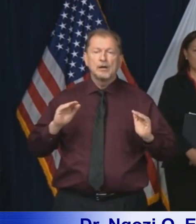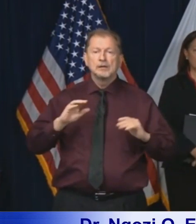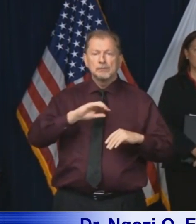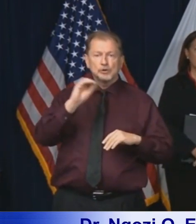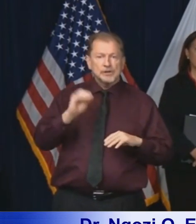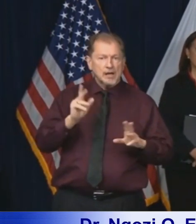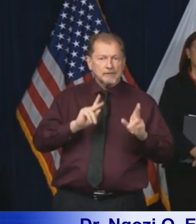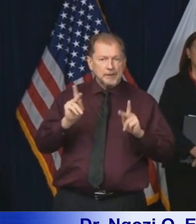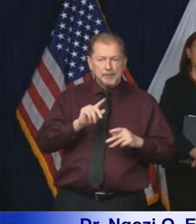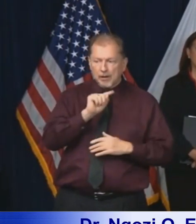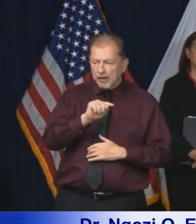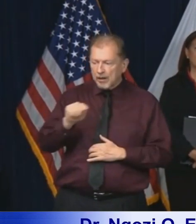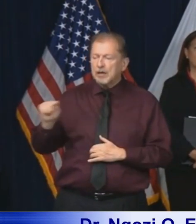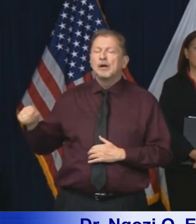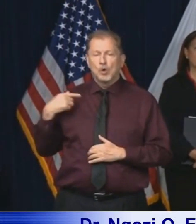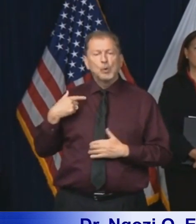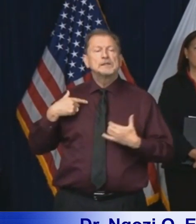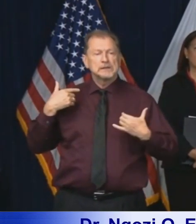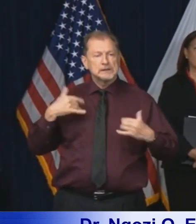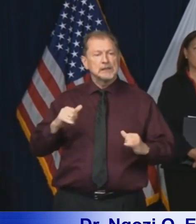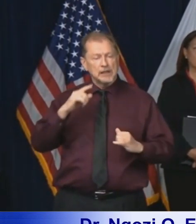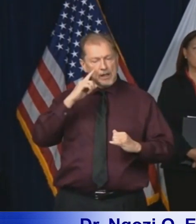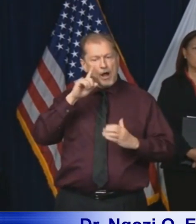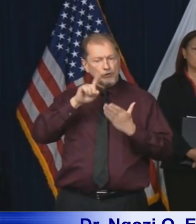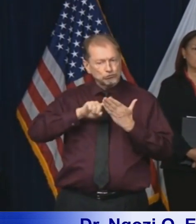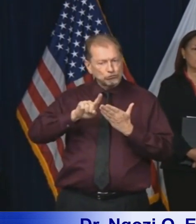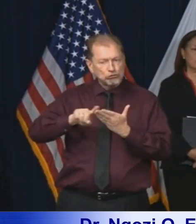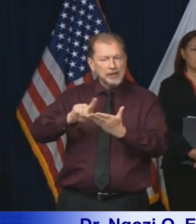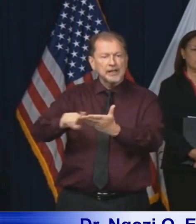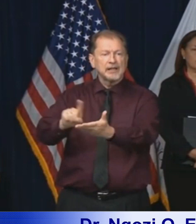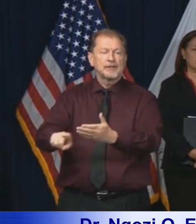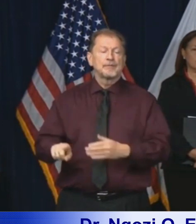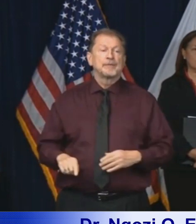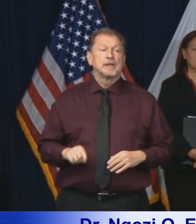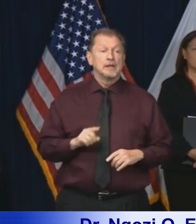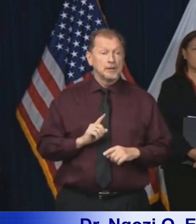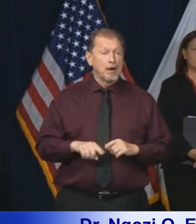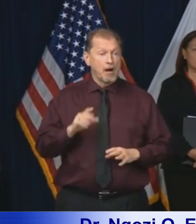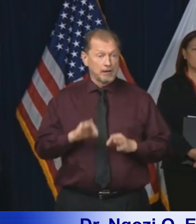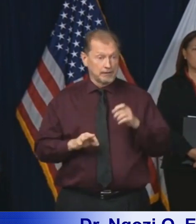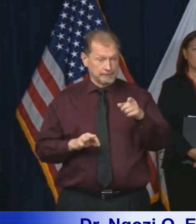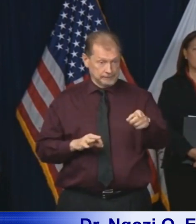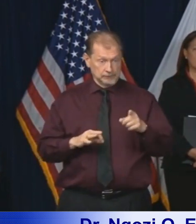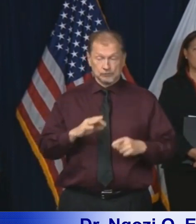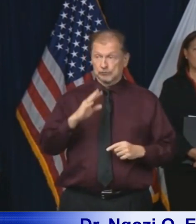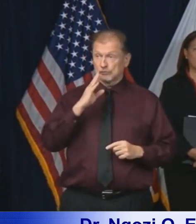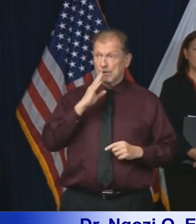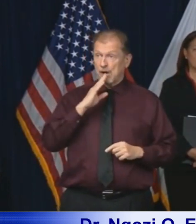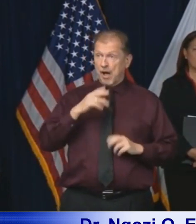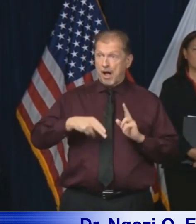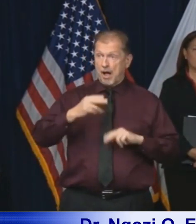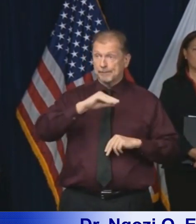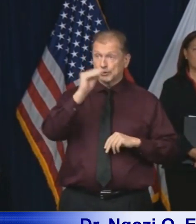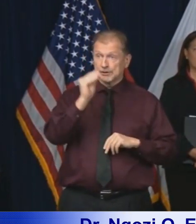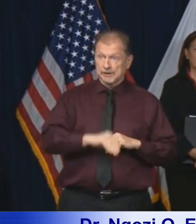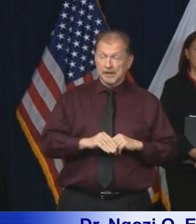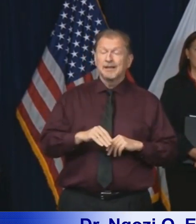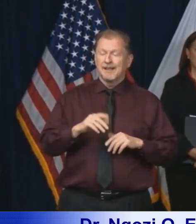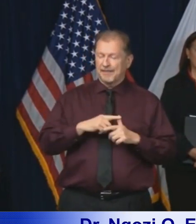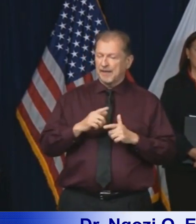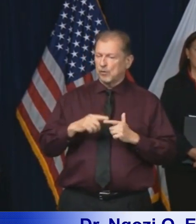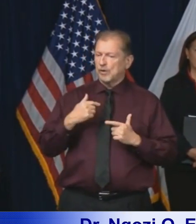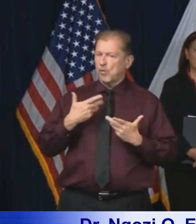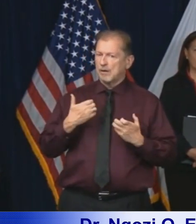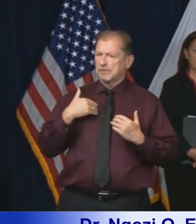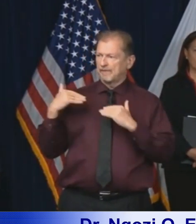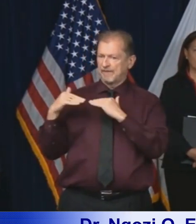it has been affected. We'll continue to follow it, but if that were to bear out, I think as we put on our health equity lens,